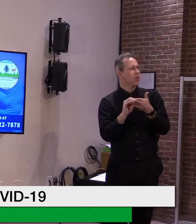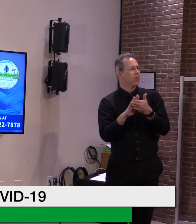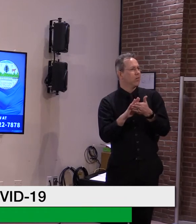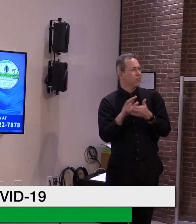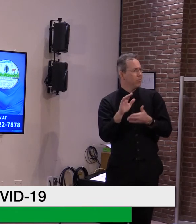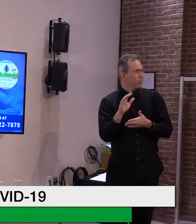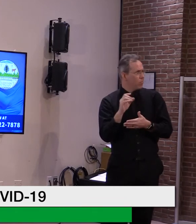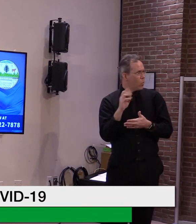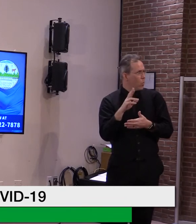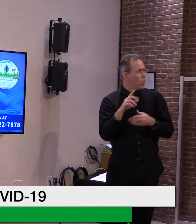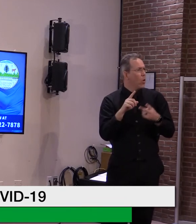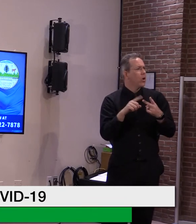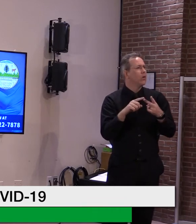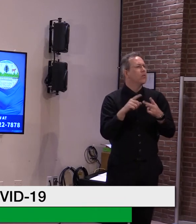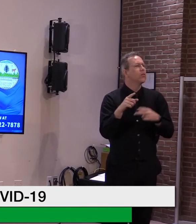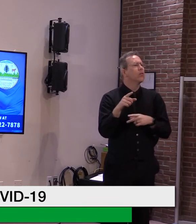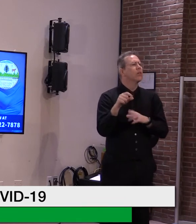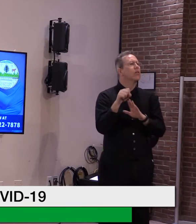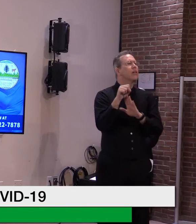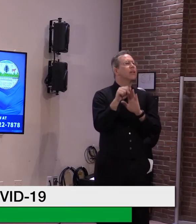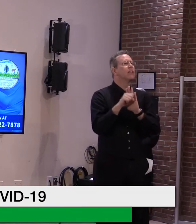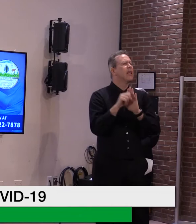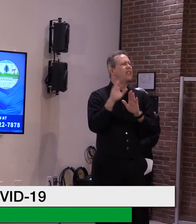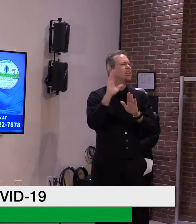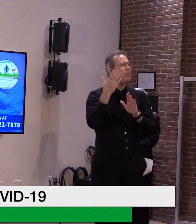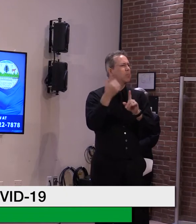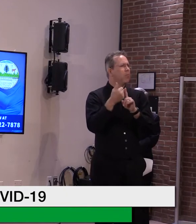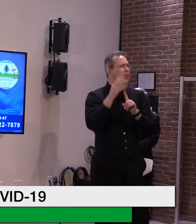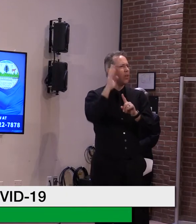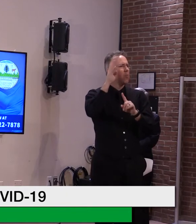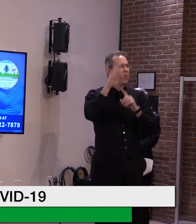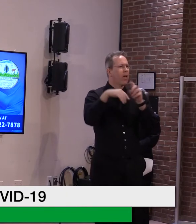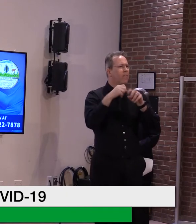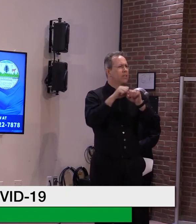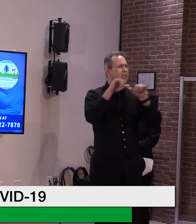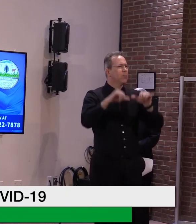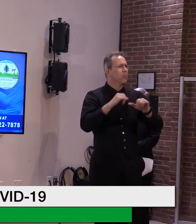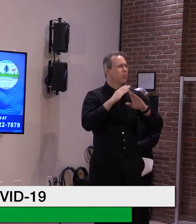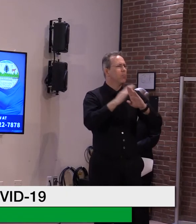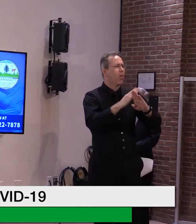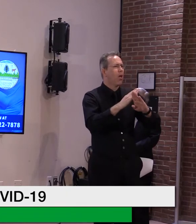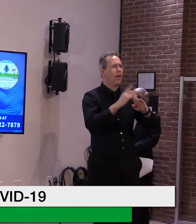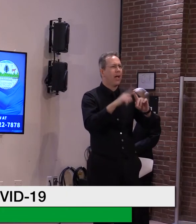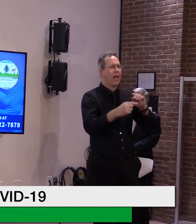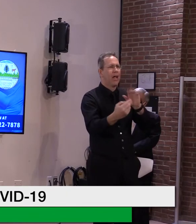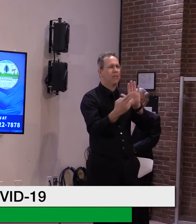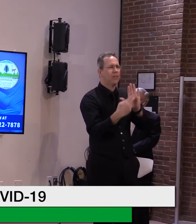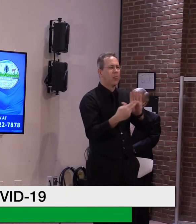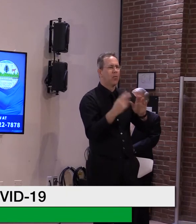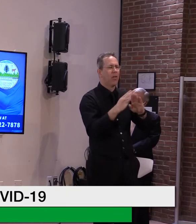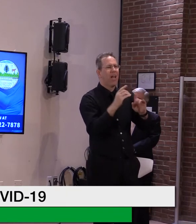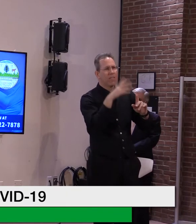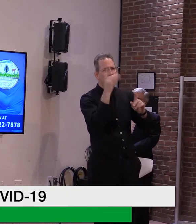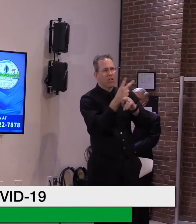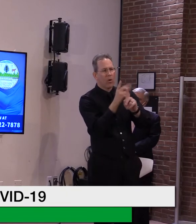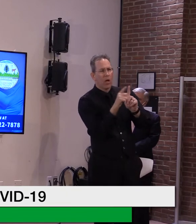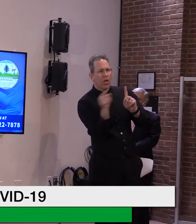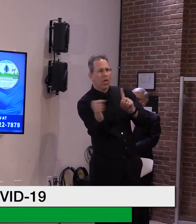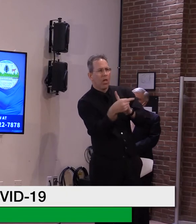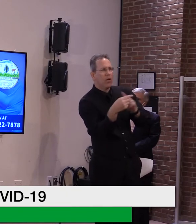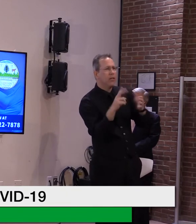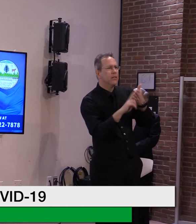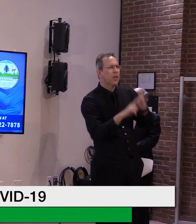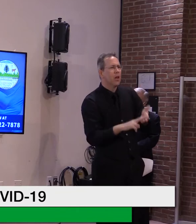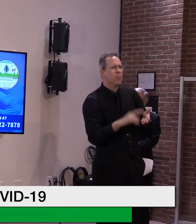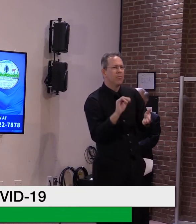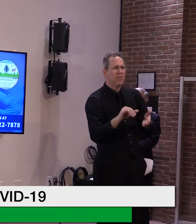to block that kind of gaming of the system? Yeah, we're, monitoring that, um, that wasn't lost on us when